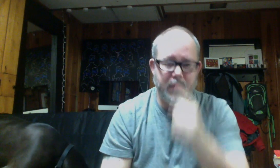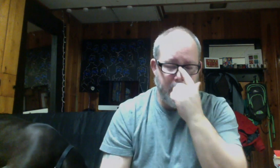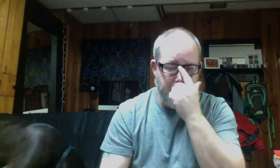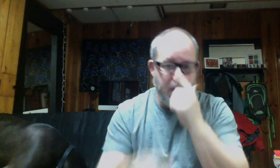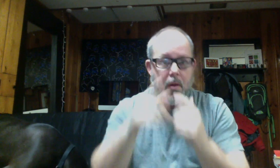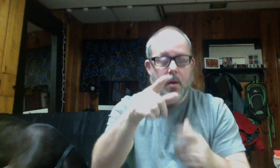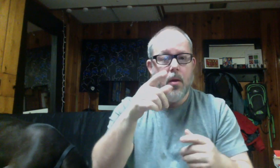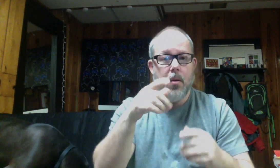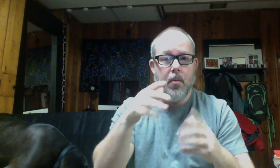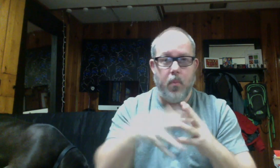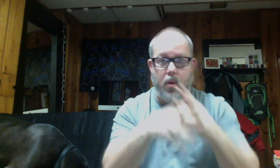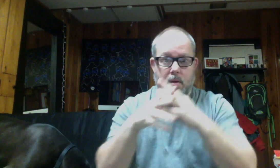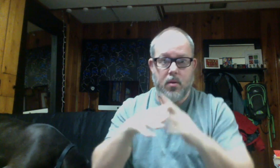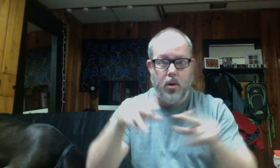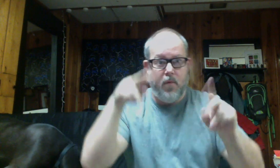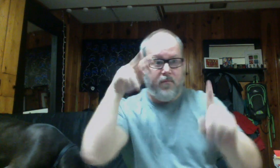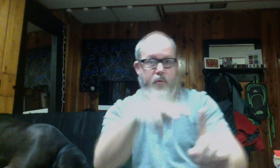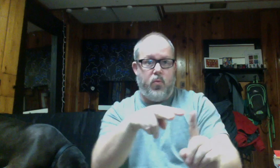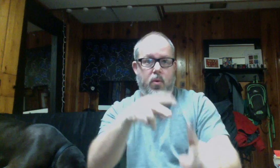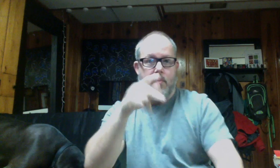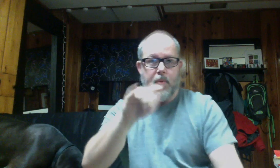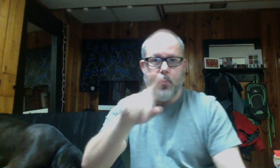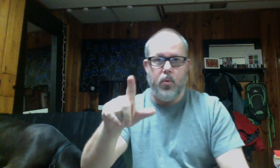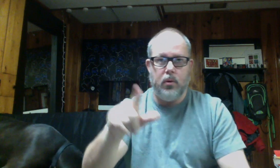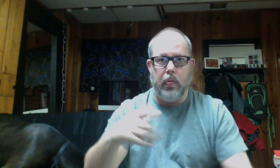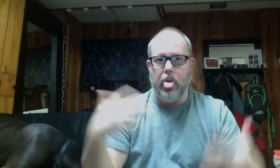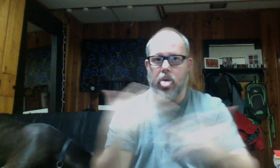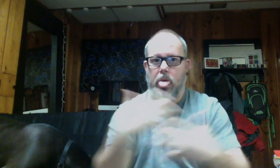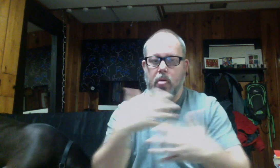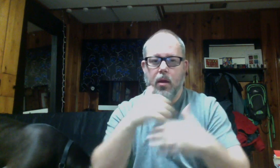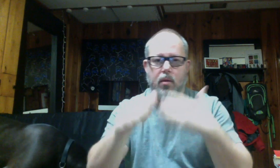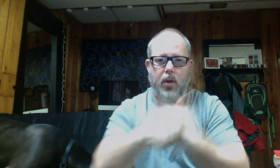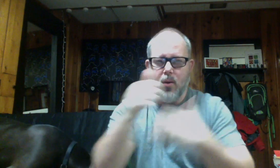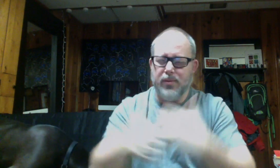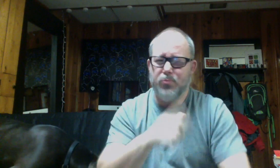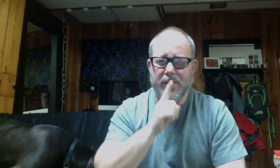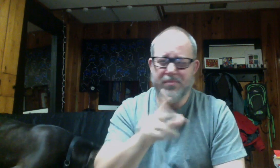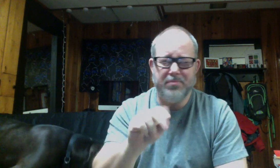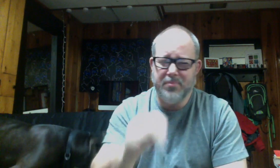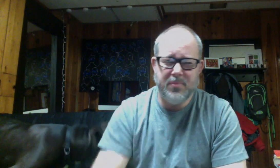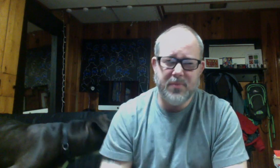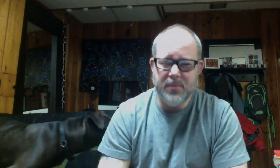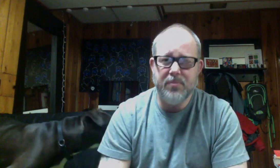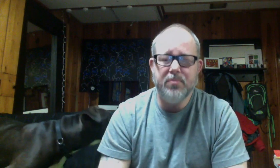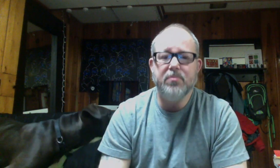It's a little bitter Russian. Why does the 16th measurement go wrong? Yes,